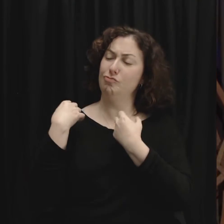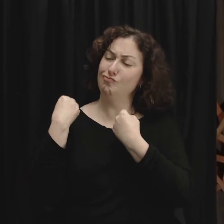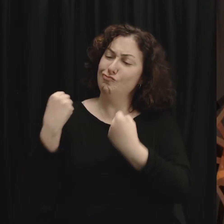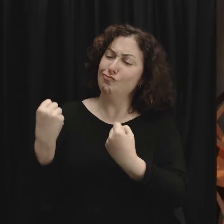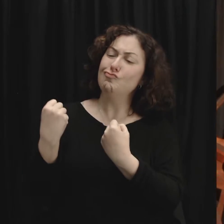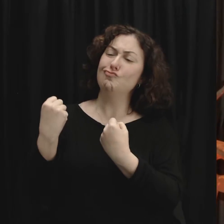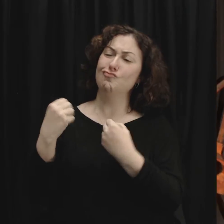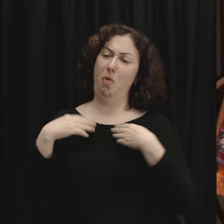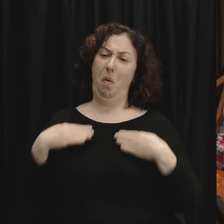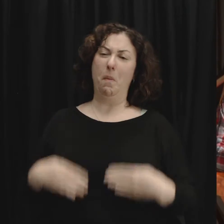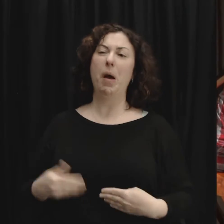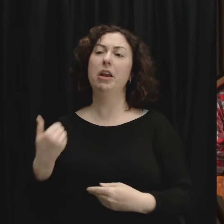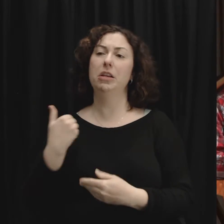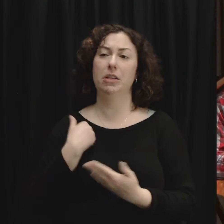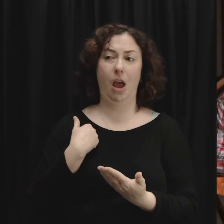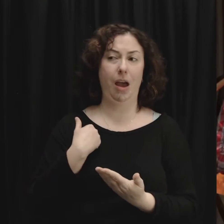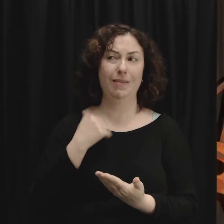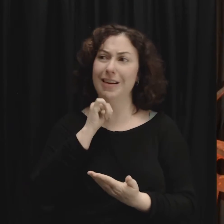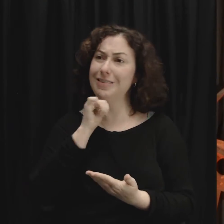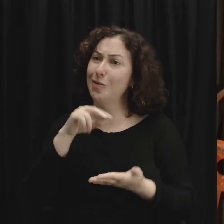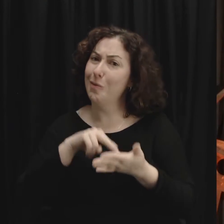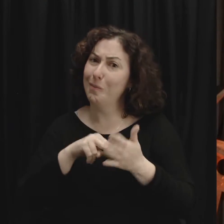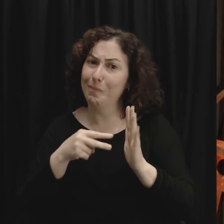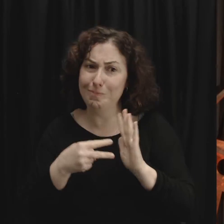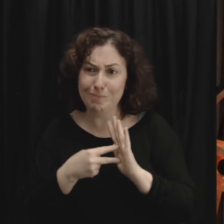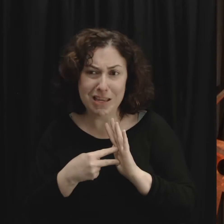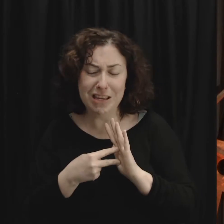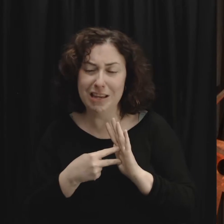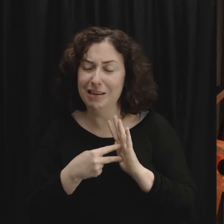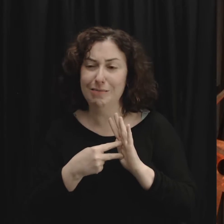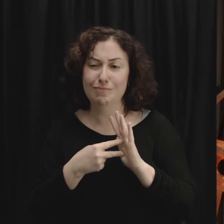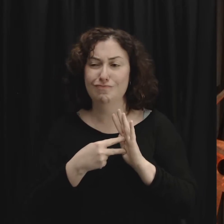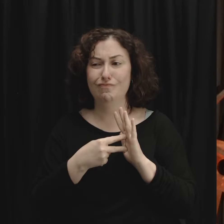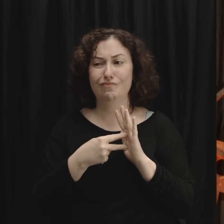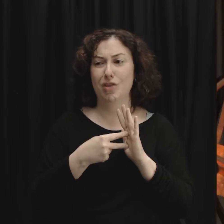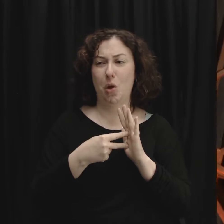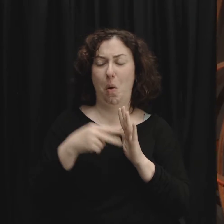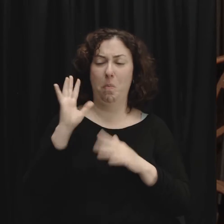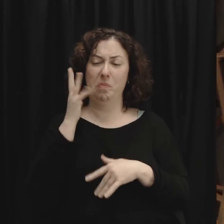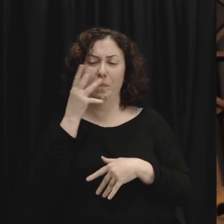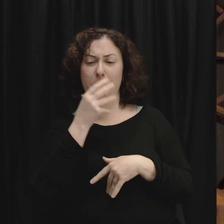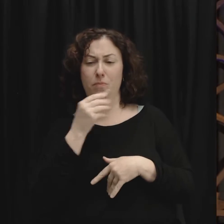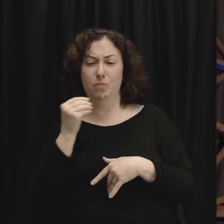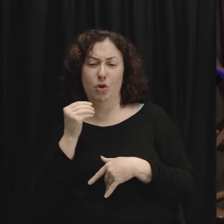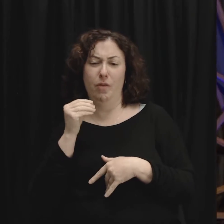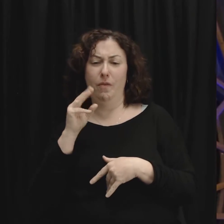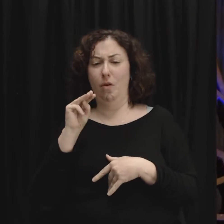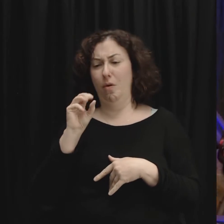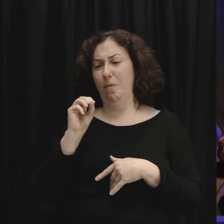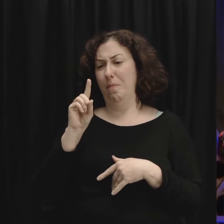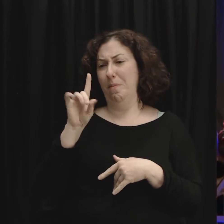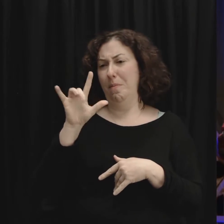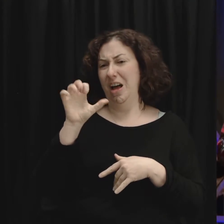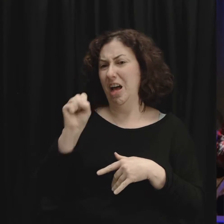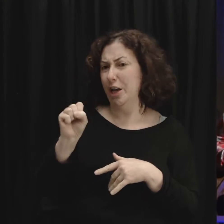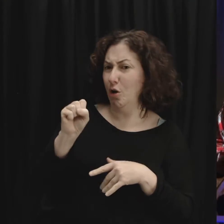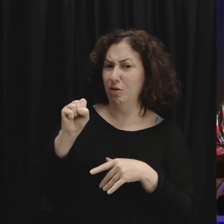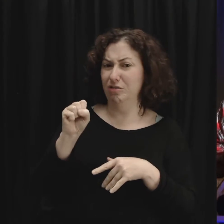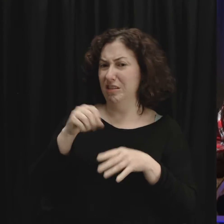not talking about the Sports Illustrated swimsuit issue. I'm talking about the fact that we will line up and pay money and watch on TV